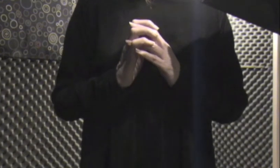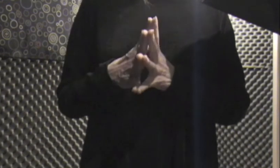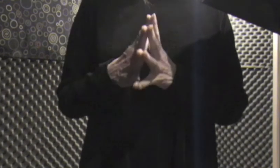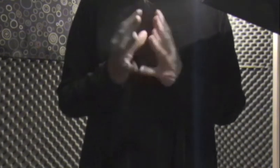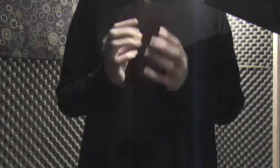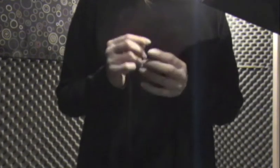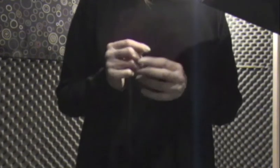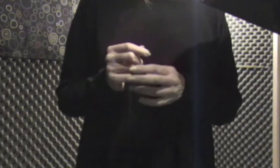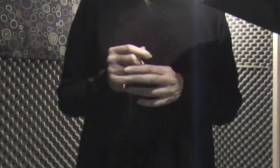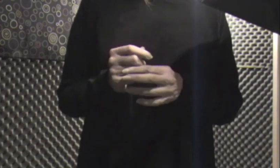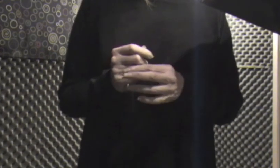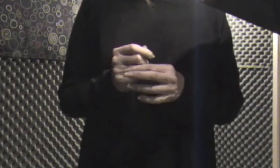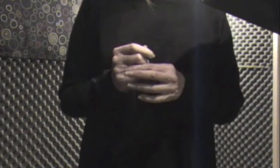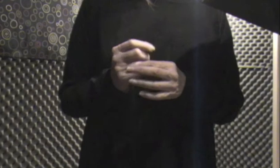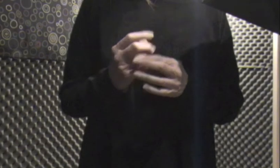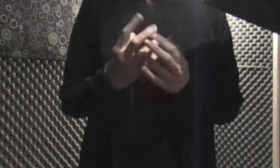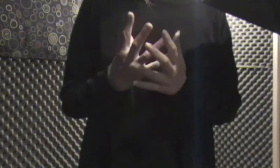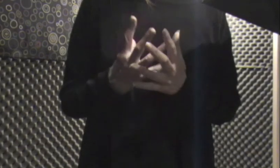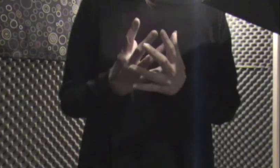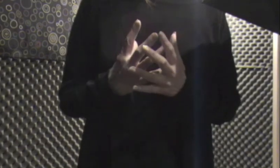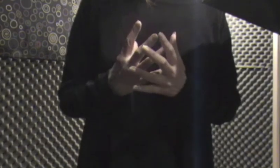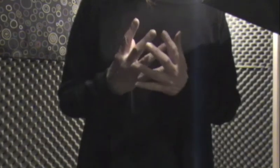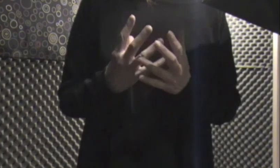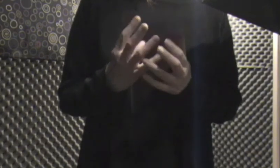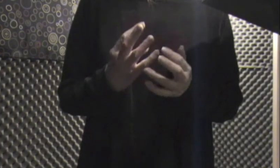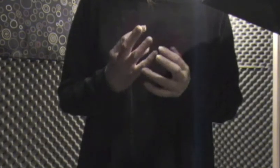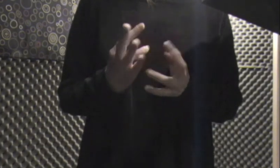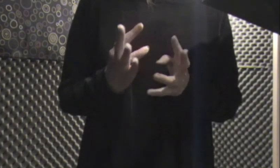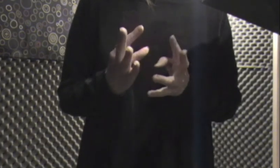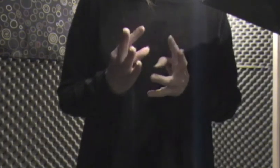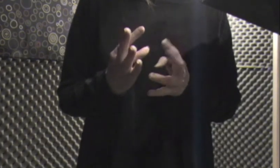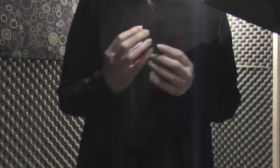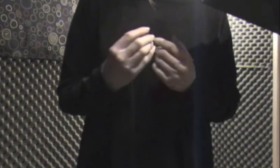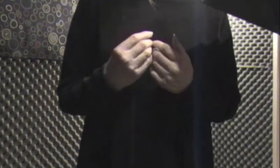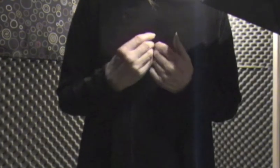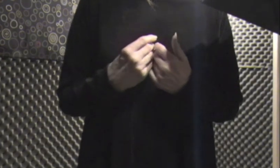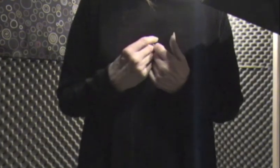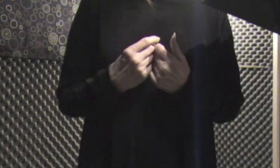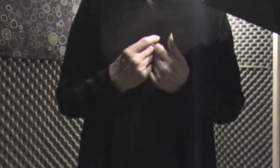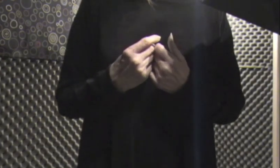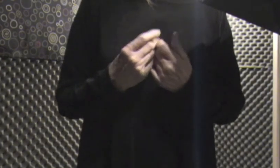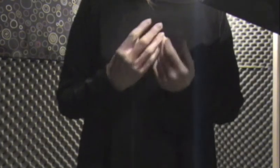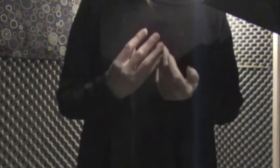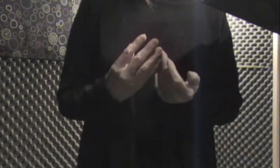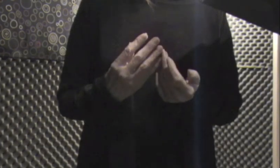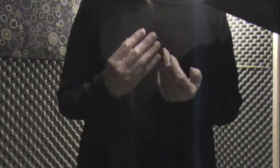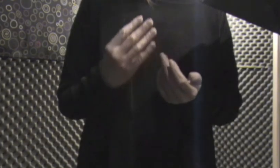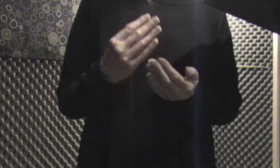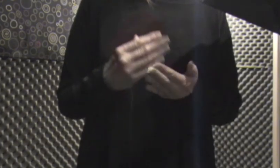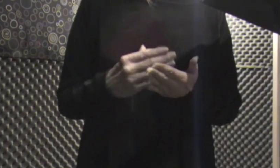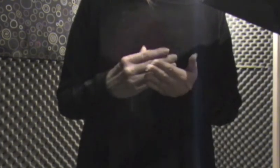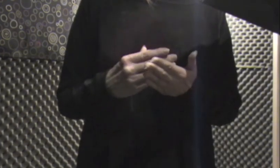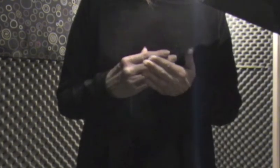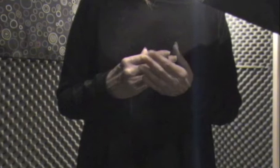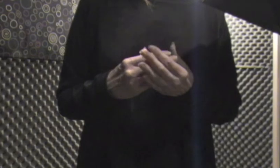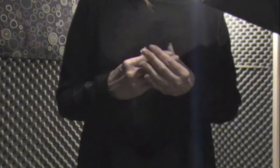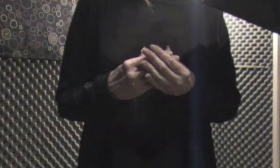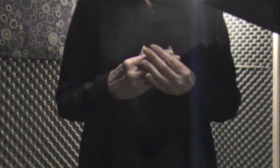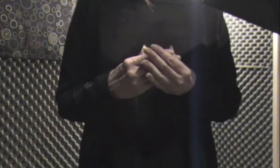A pregnant moment Full of desire Fear Shame Holding me prisoner Spellbound And paralyzed By